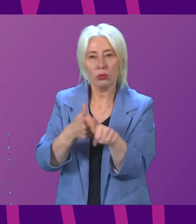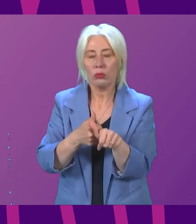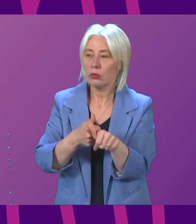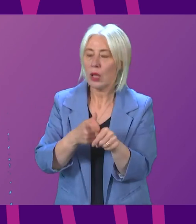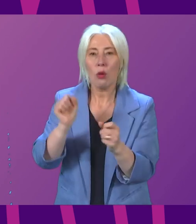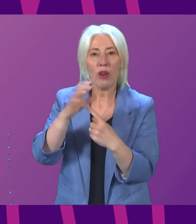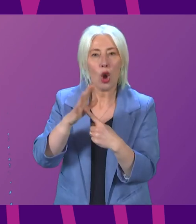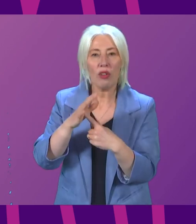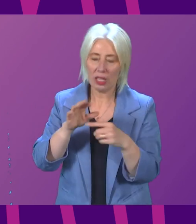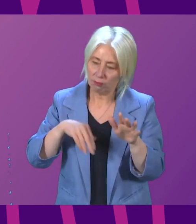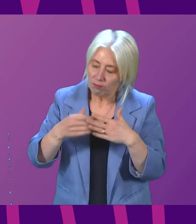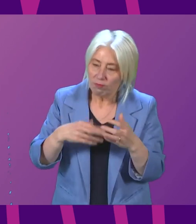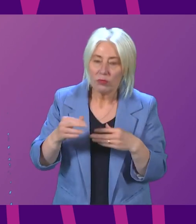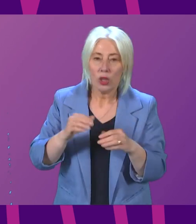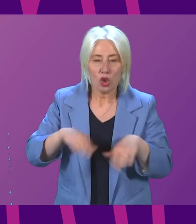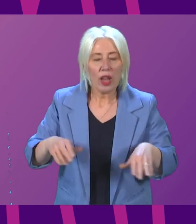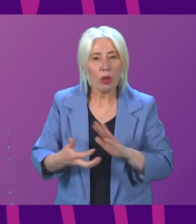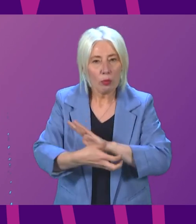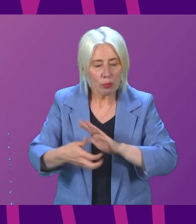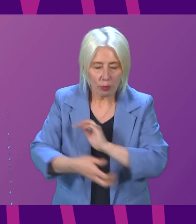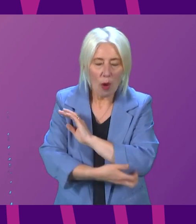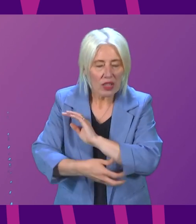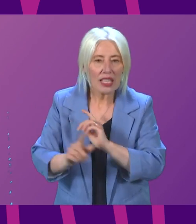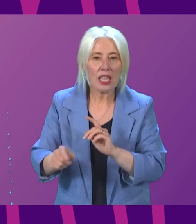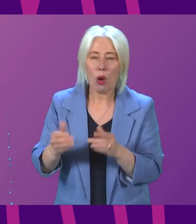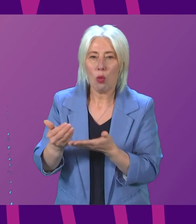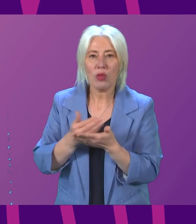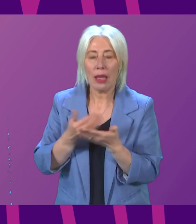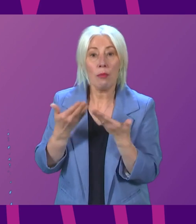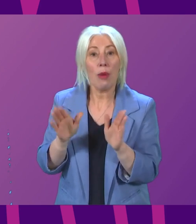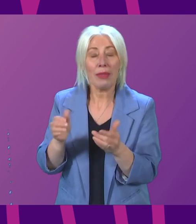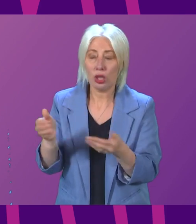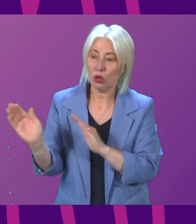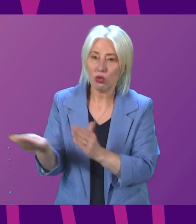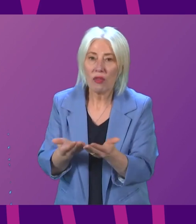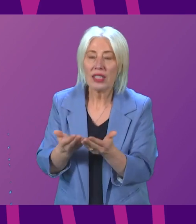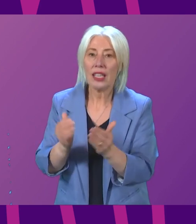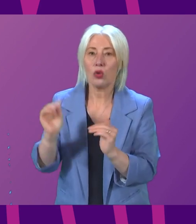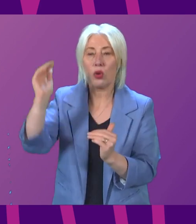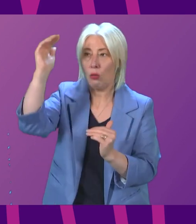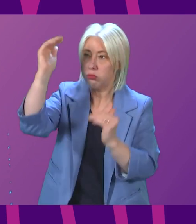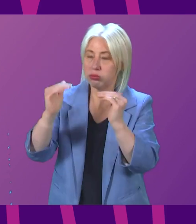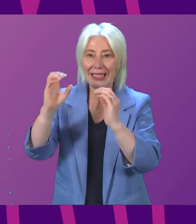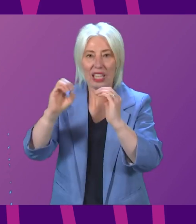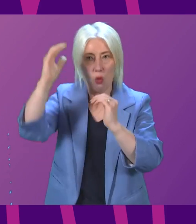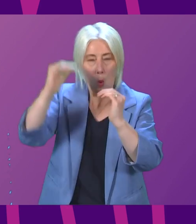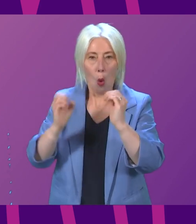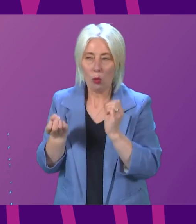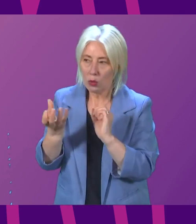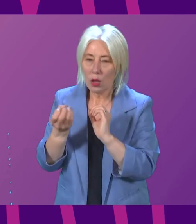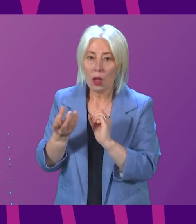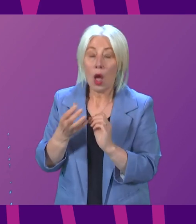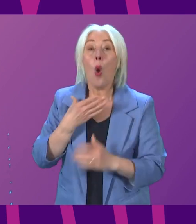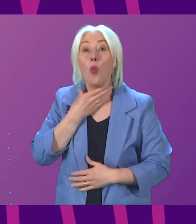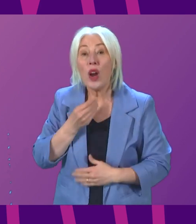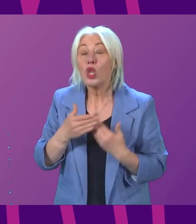tackling child poverty, of protecting public services, of moving to net zero and supporting the economy. Do I wish we had